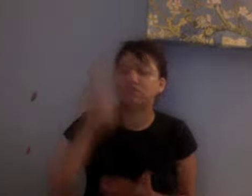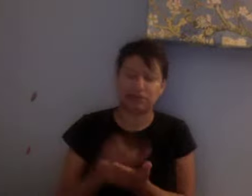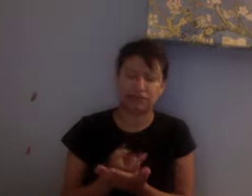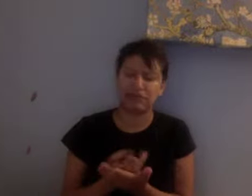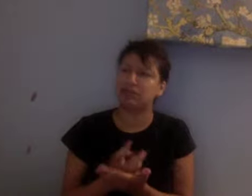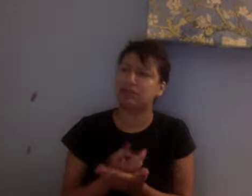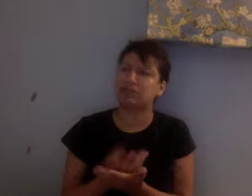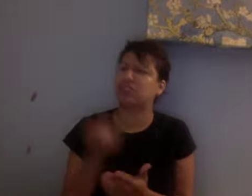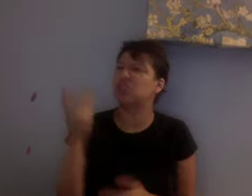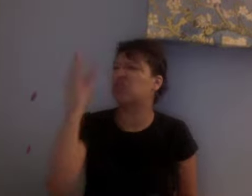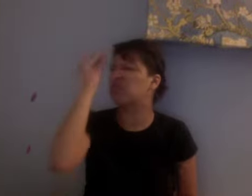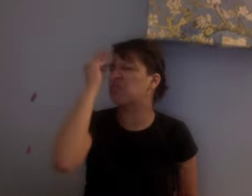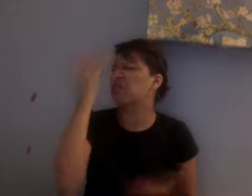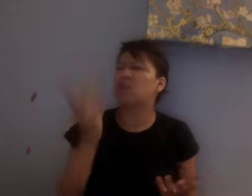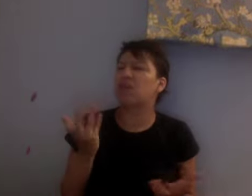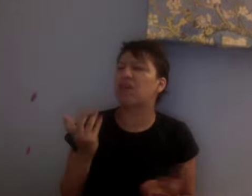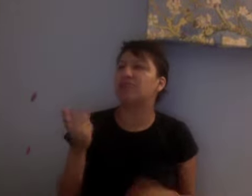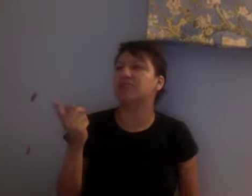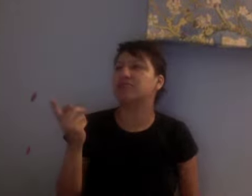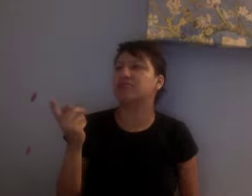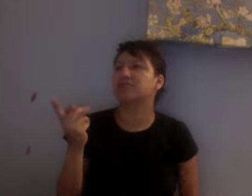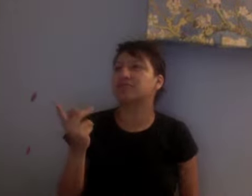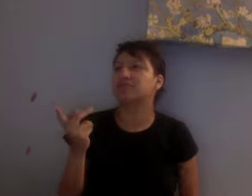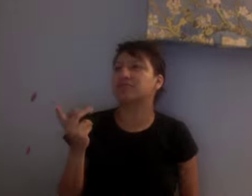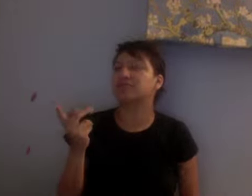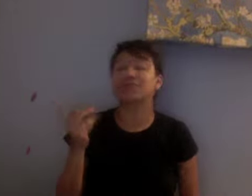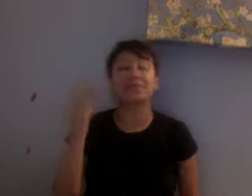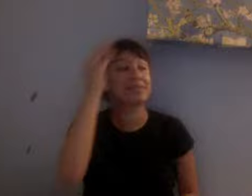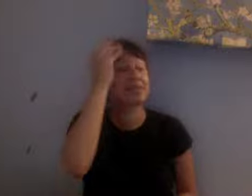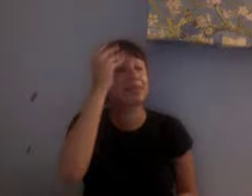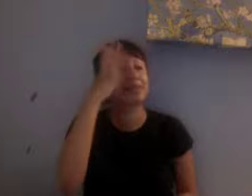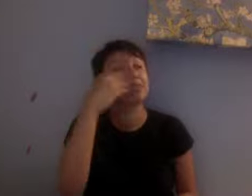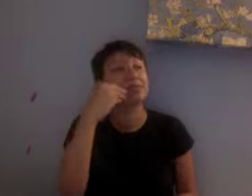You're thinking about sleeping? Sleeping. The homework that you didn't do, the tests that you didn't take.